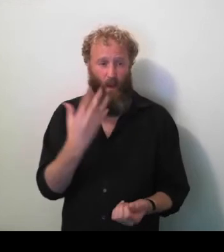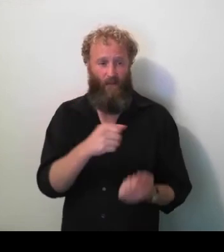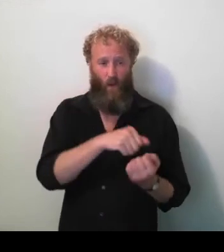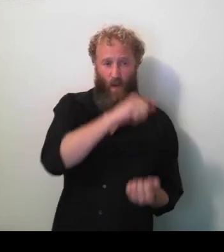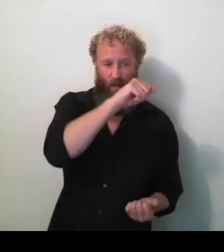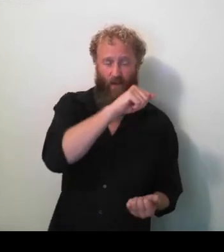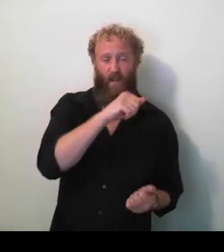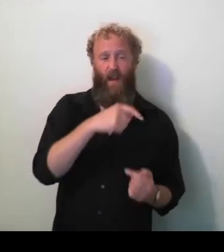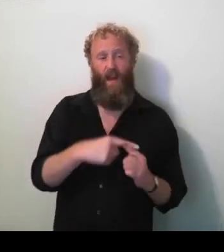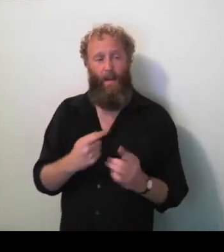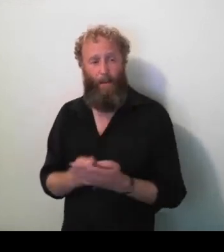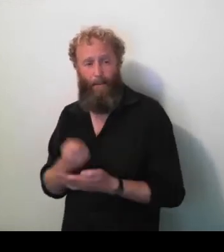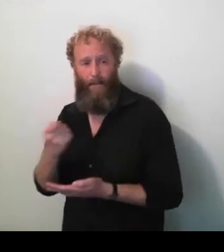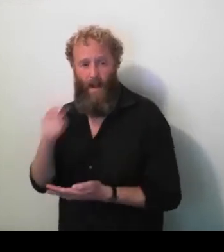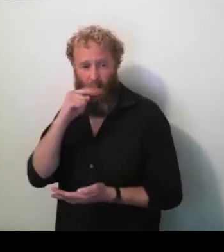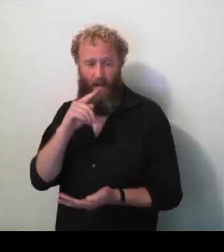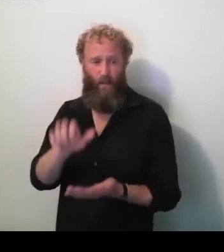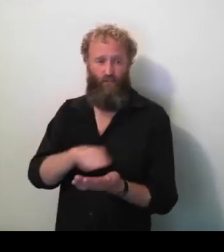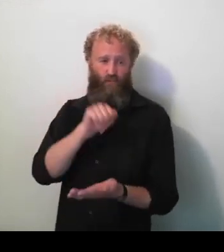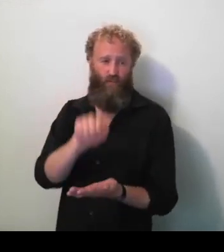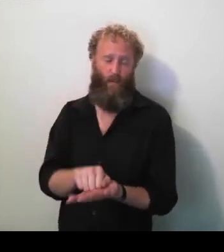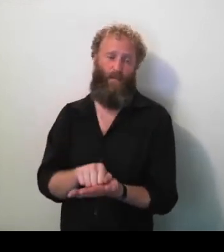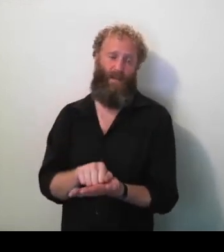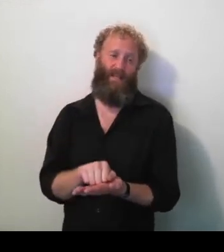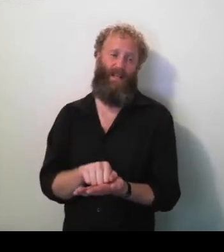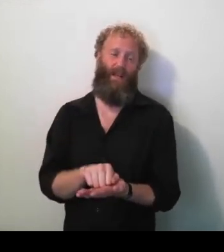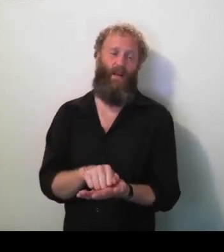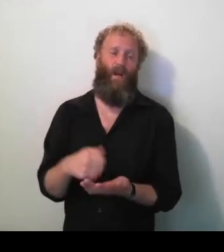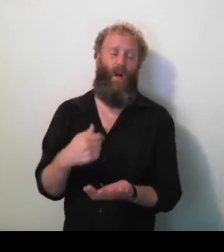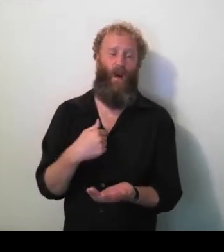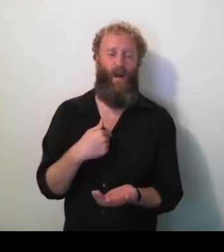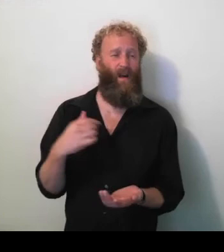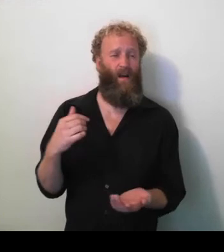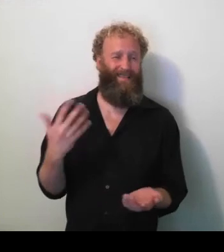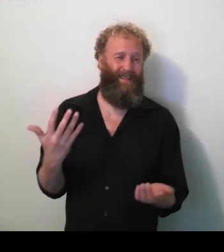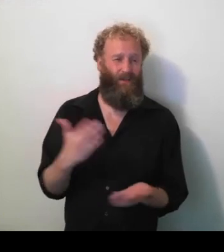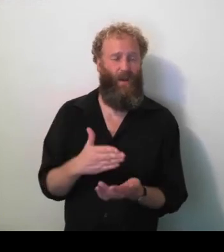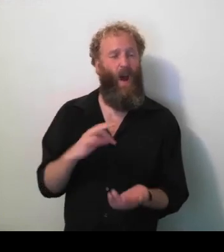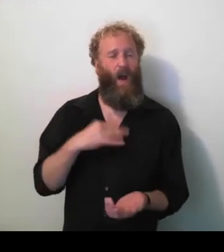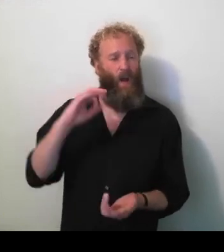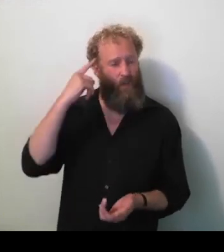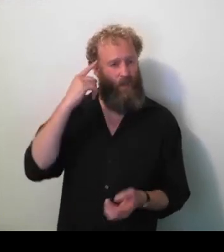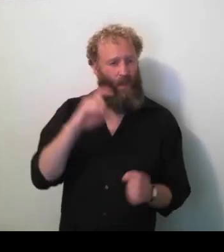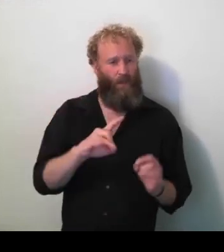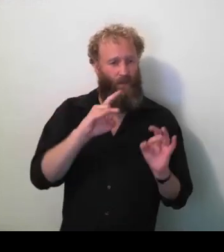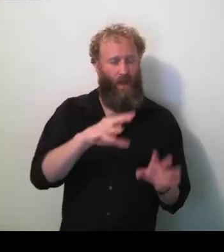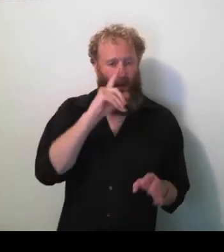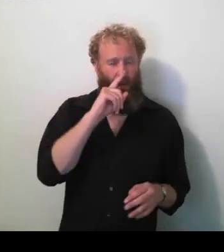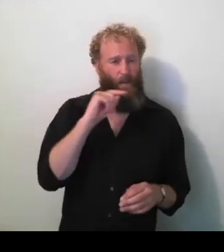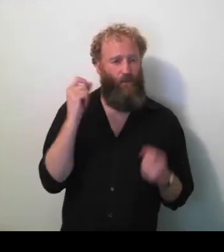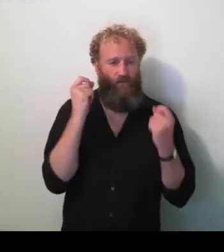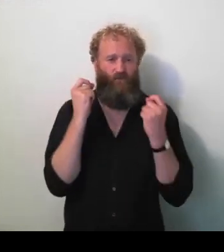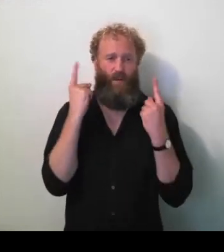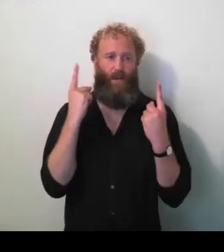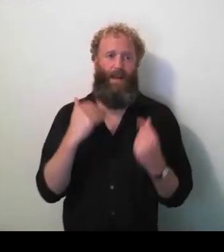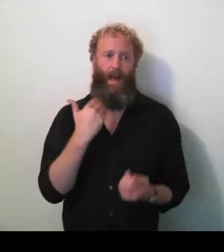properly, I don't think the Australian community at large has yet come to understand what the real cost of doing this is. And